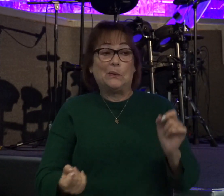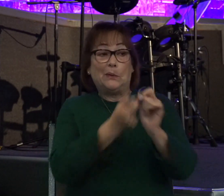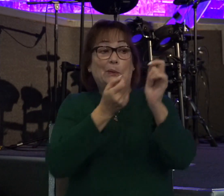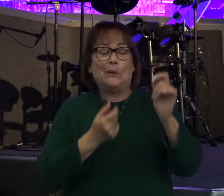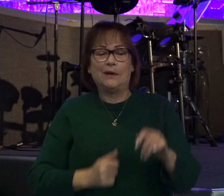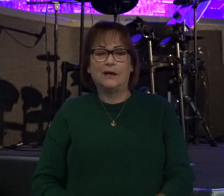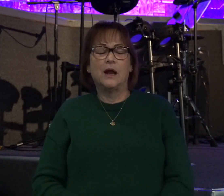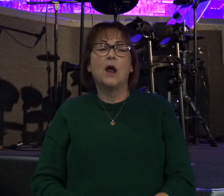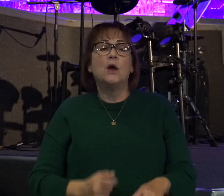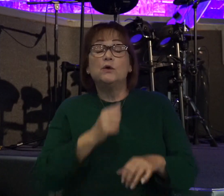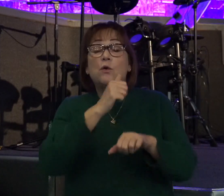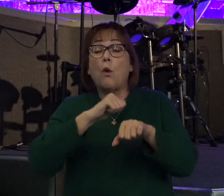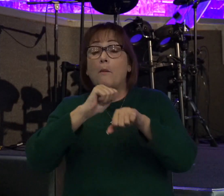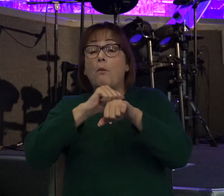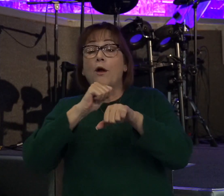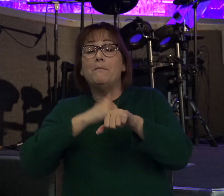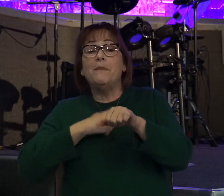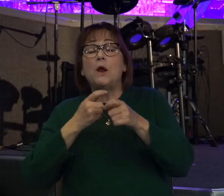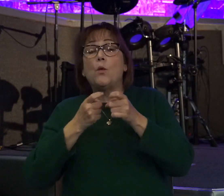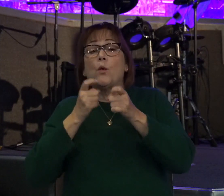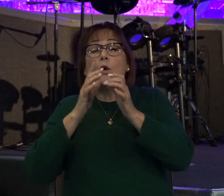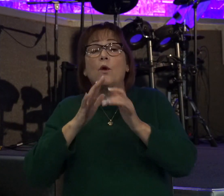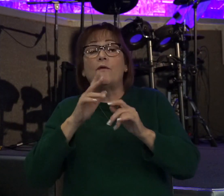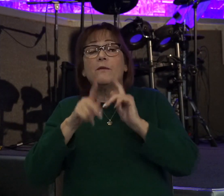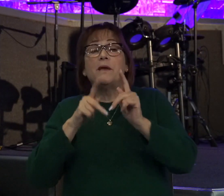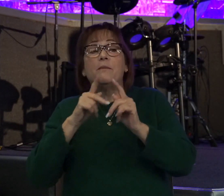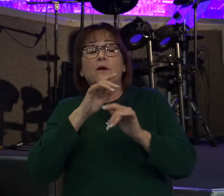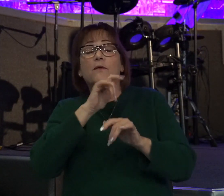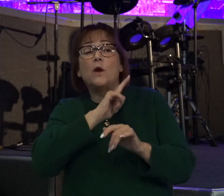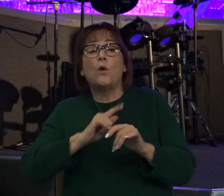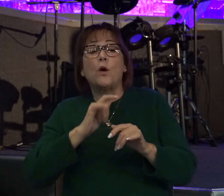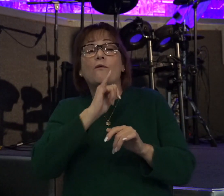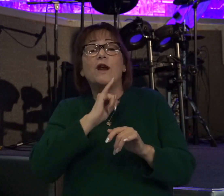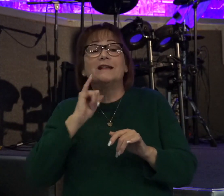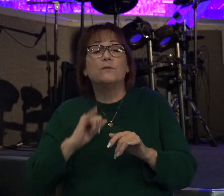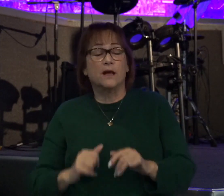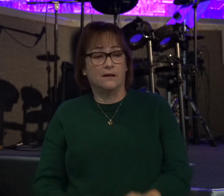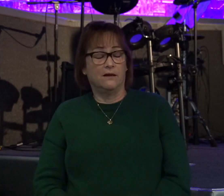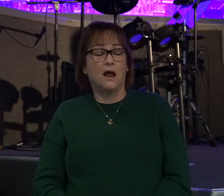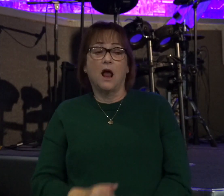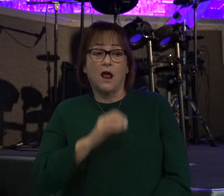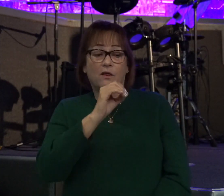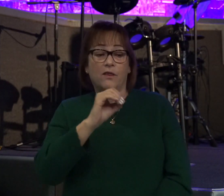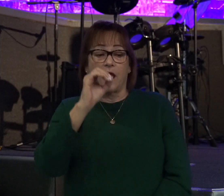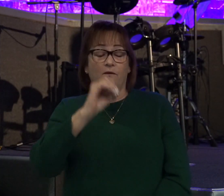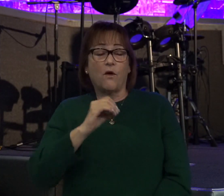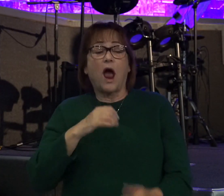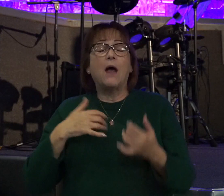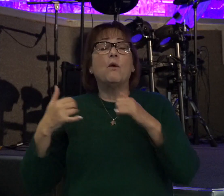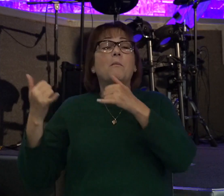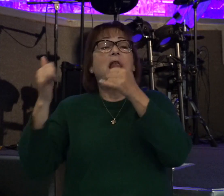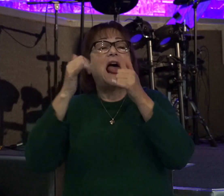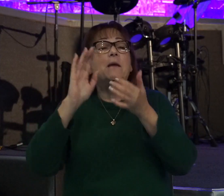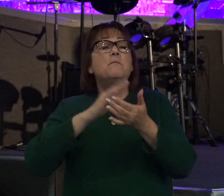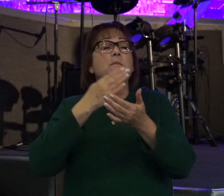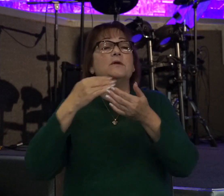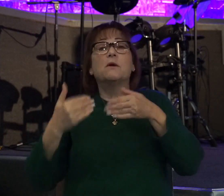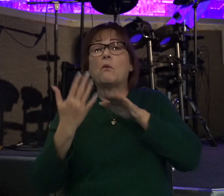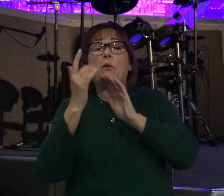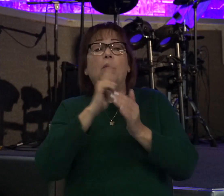ruler over the people of the Lord, over Israel. Therefore, I will play music to the Lord, and I will